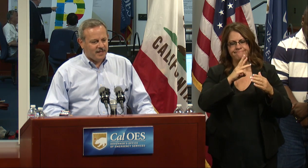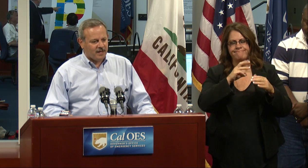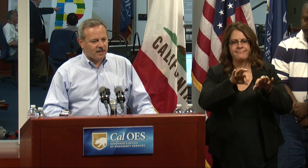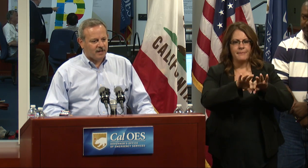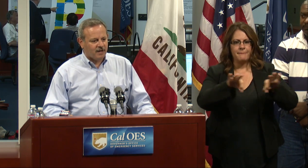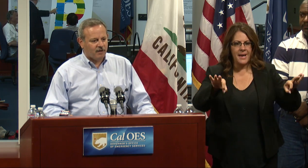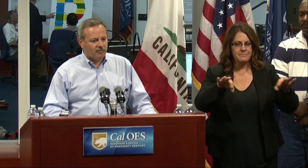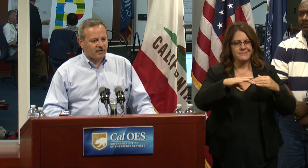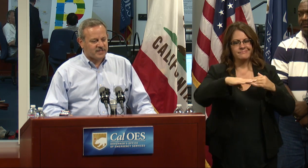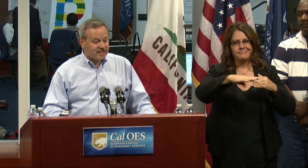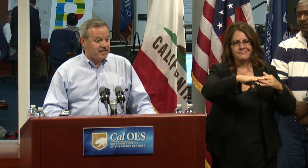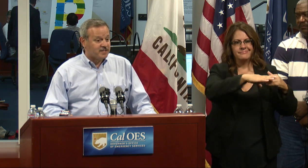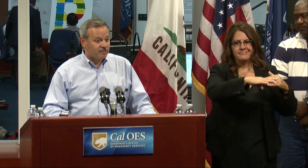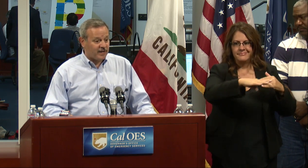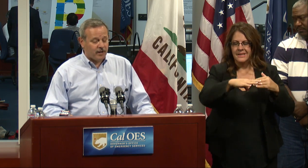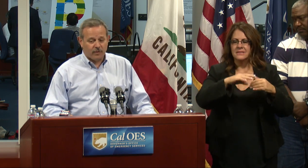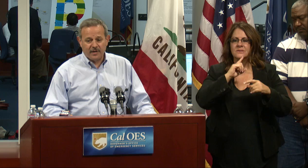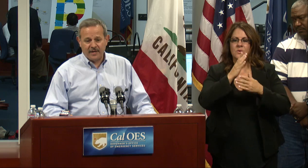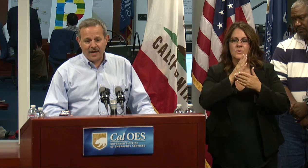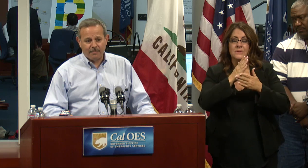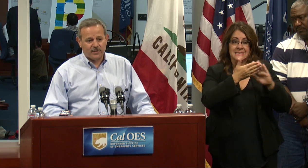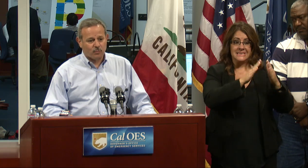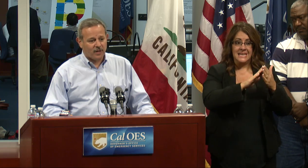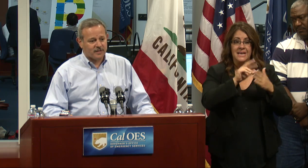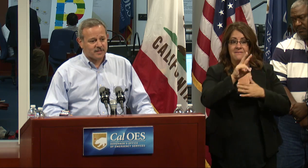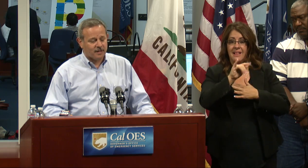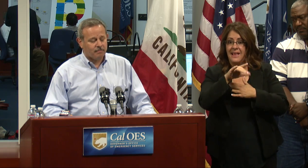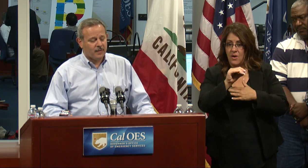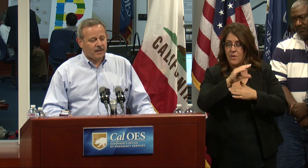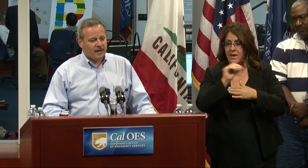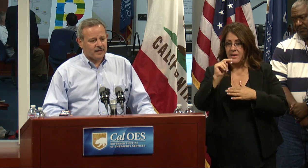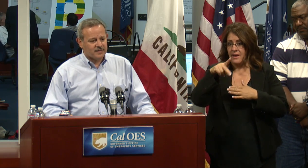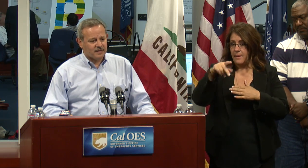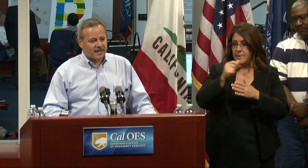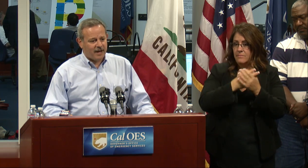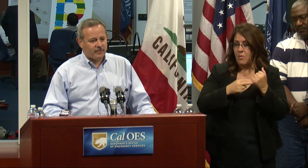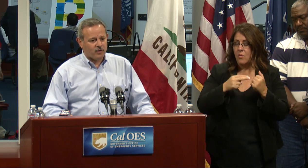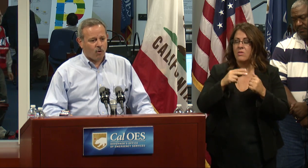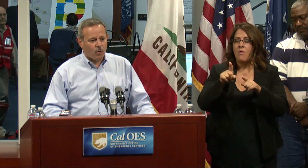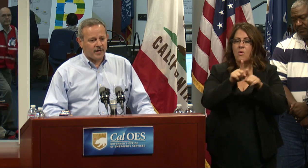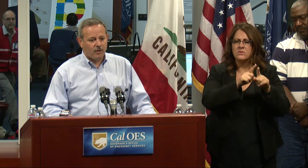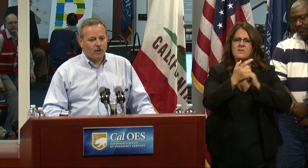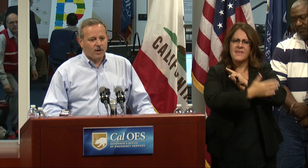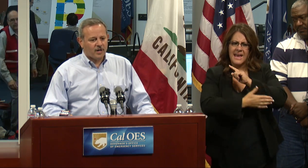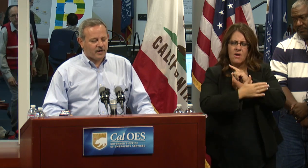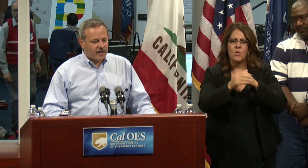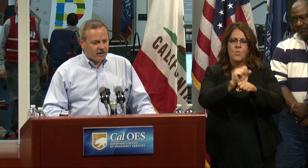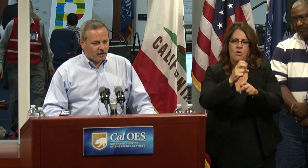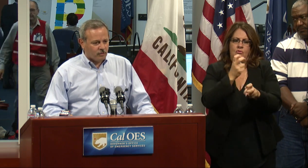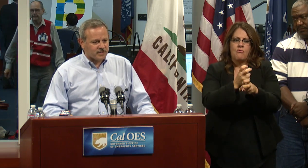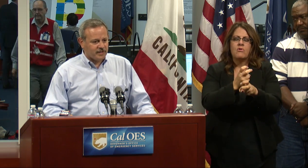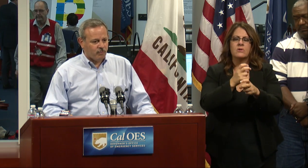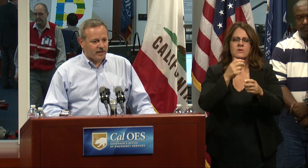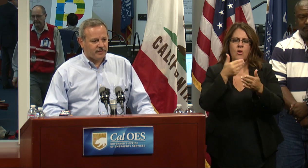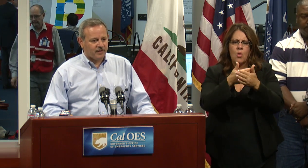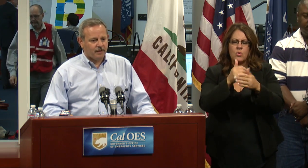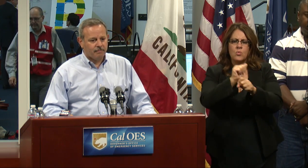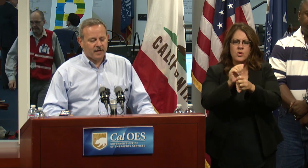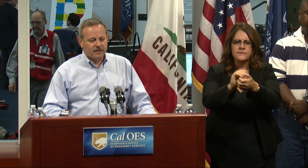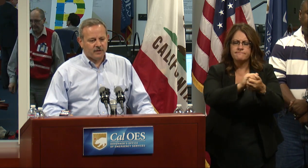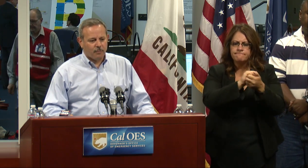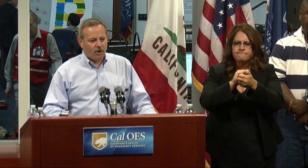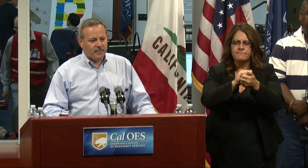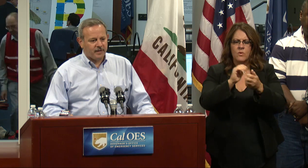cities of Vallejo and Napa as well as the county are working closely with